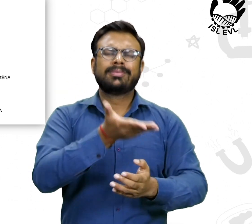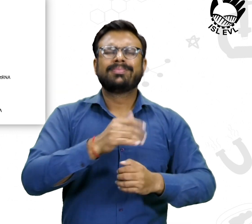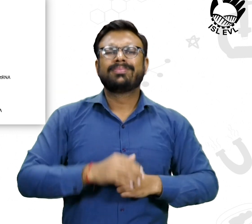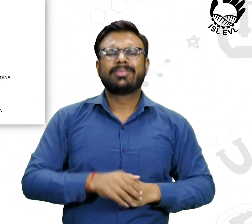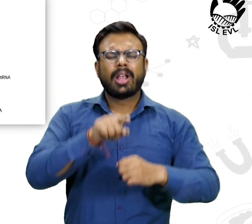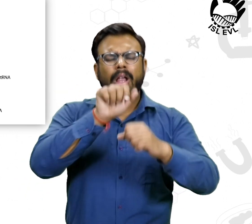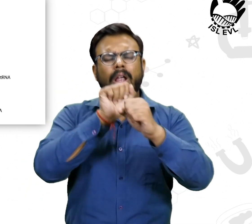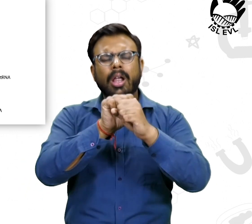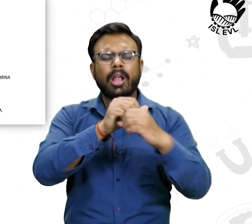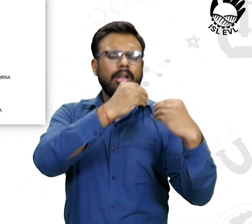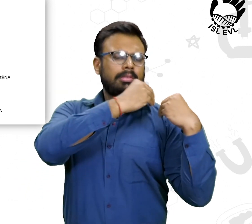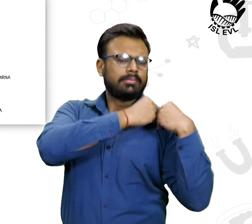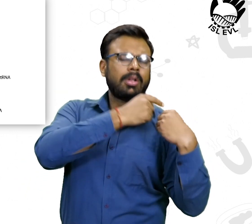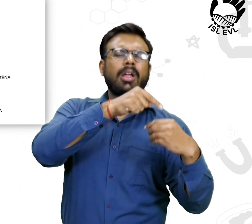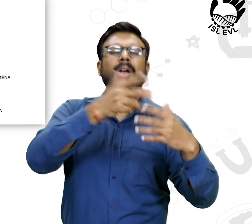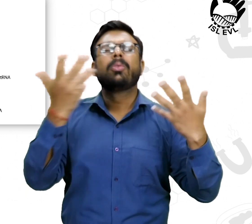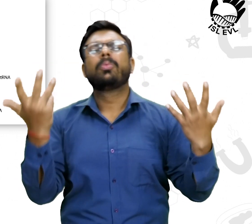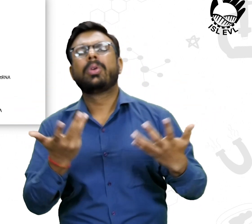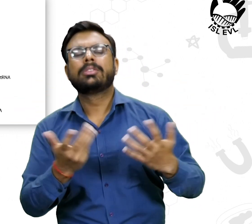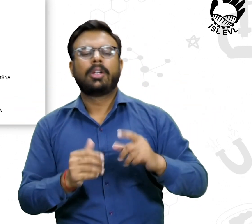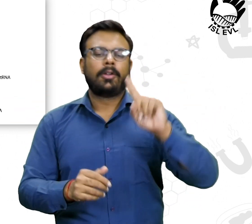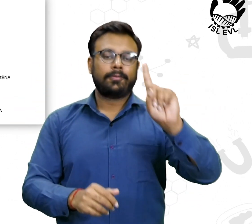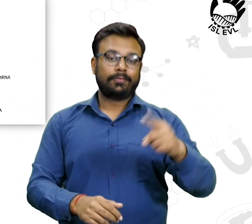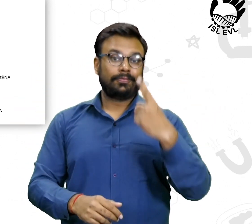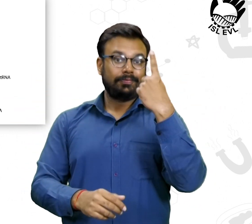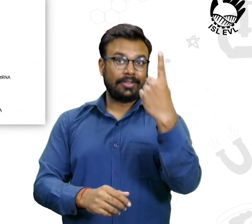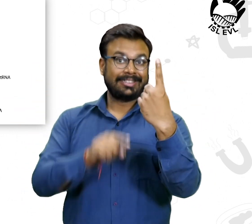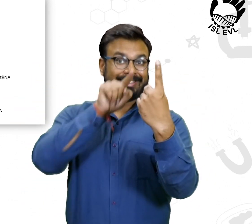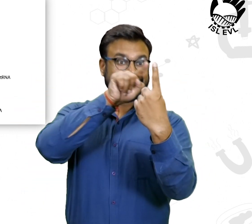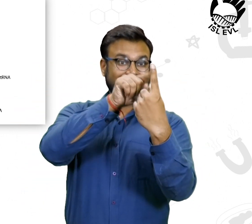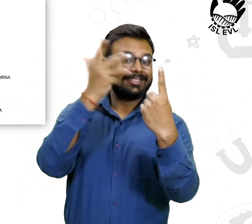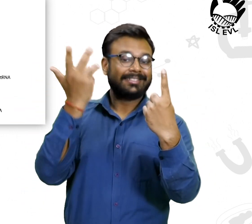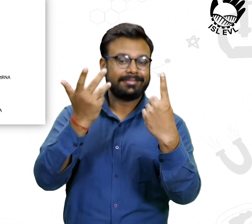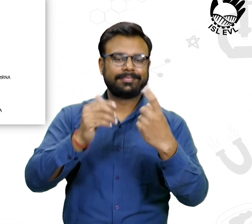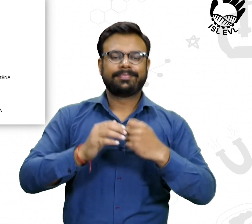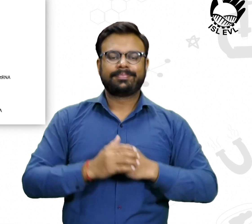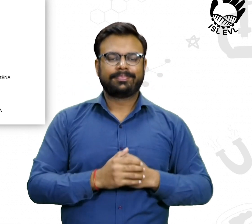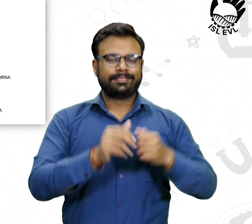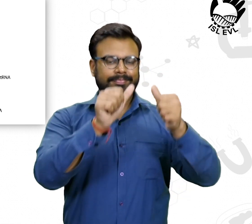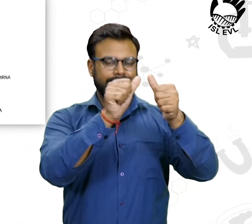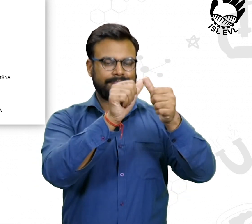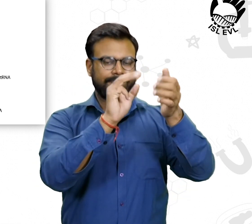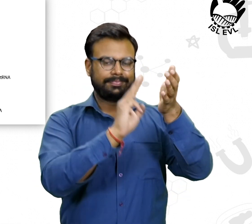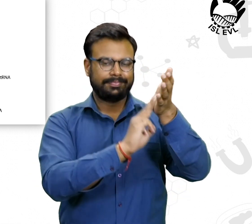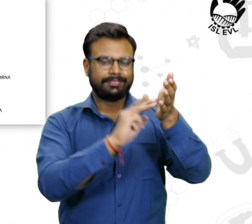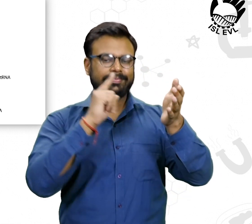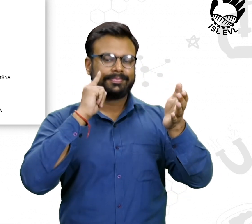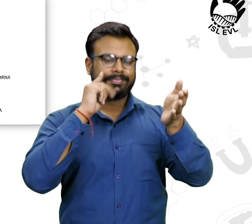We have the aminoacyl tRNA synthetase,